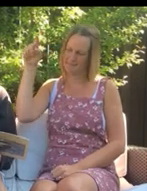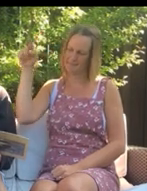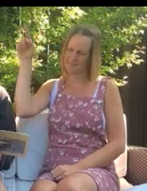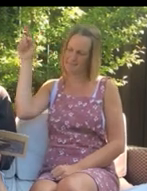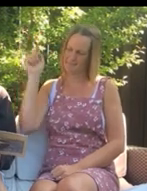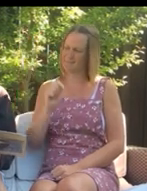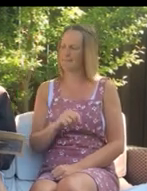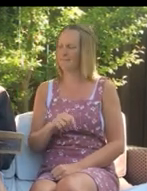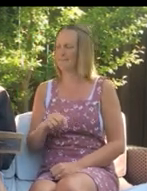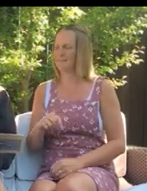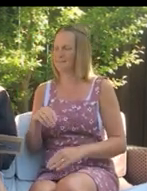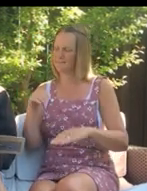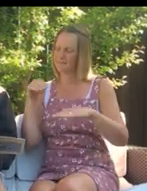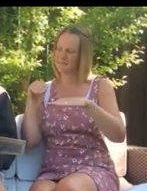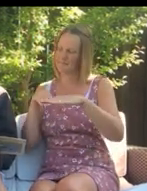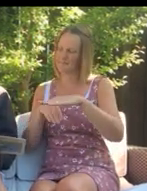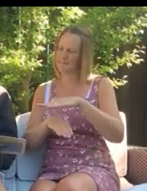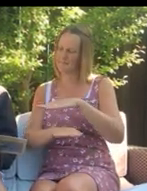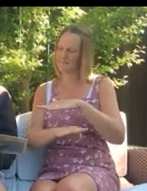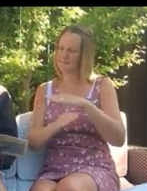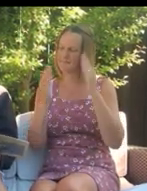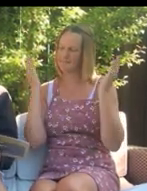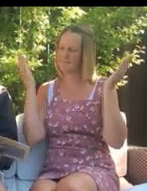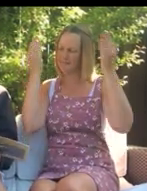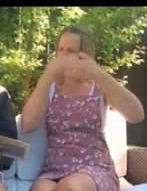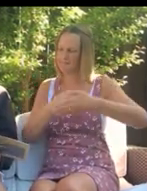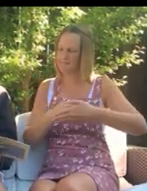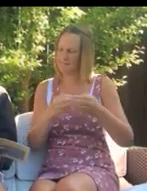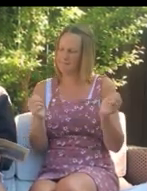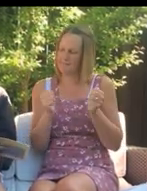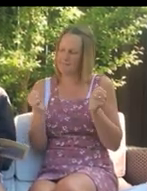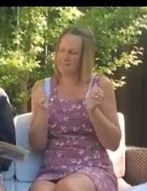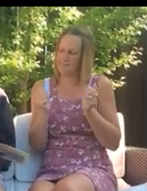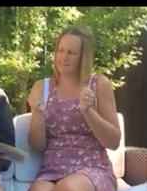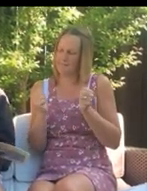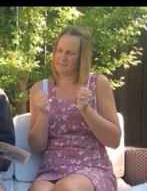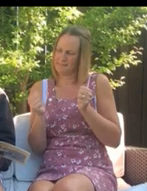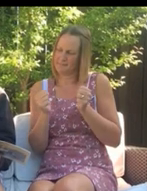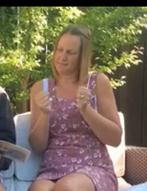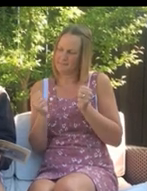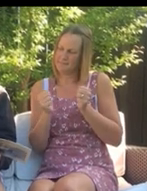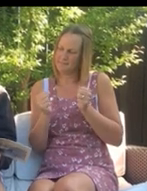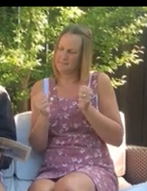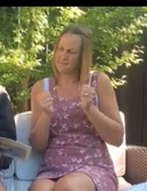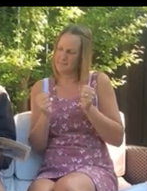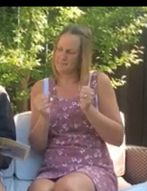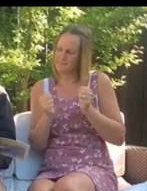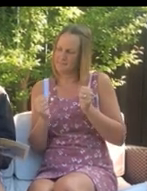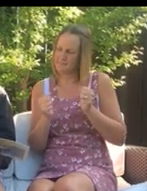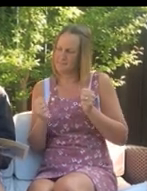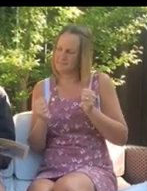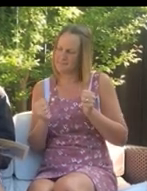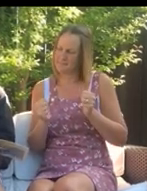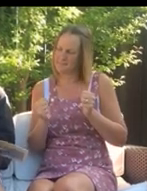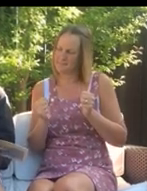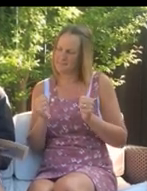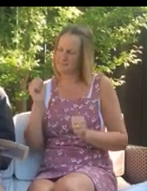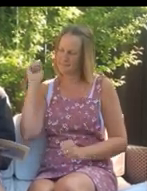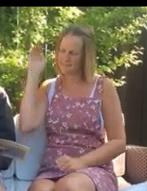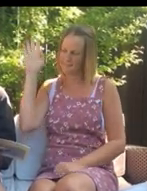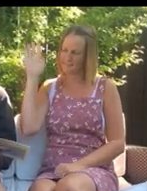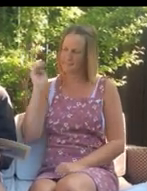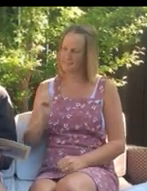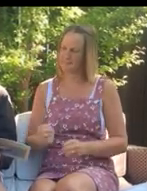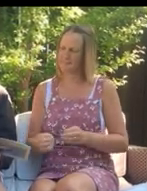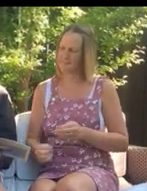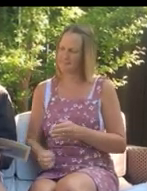in here. Under the ground, it's dark and cold. Two tunnels lead to distant